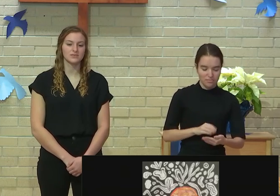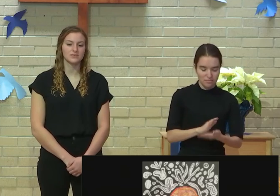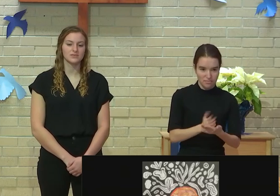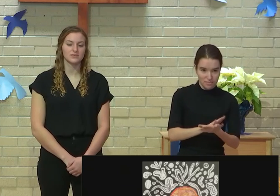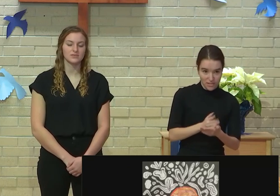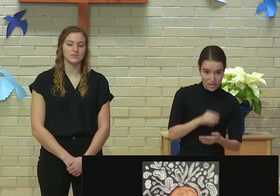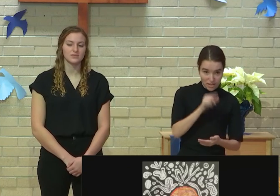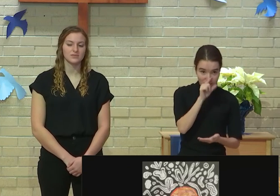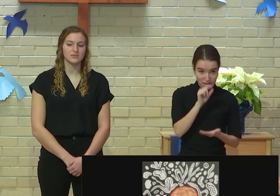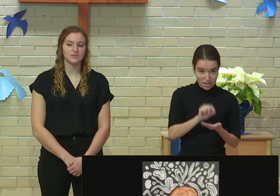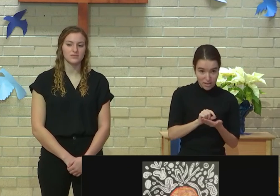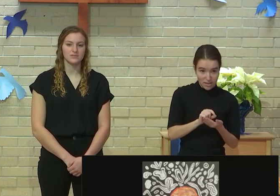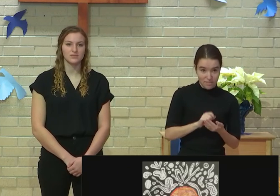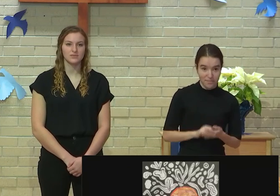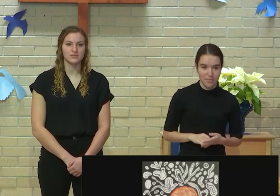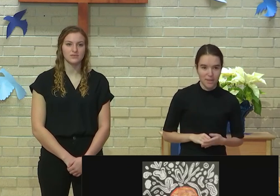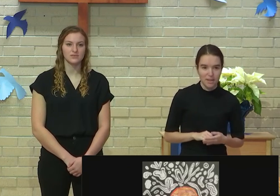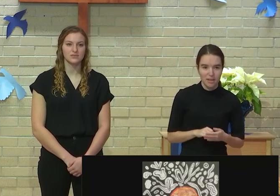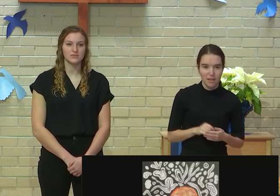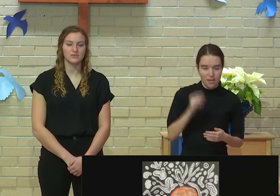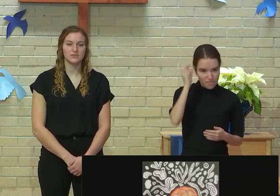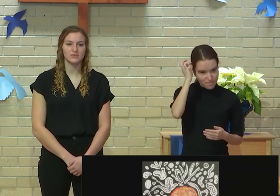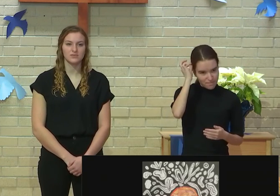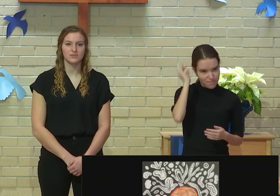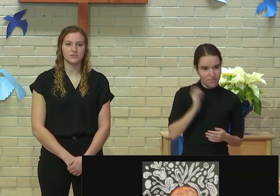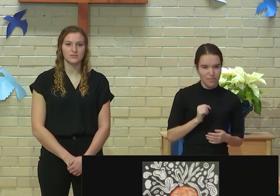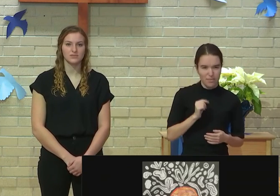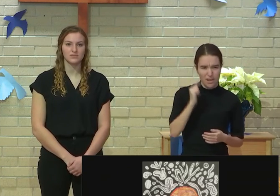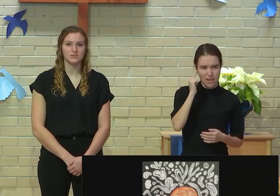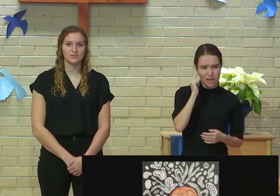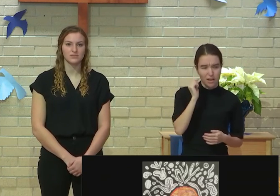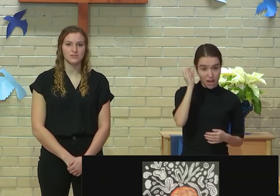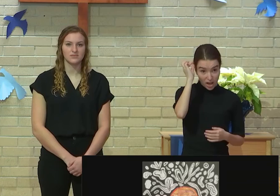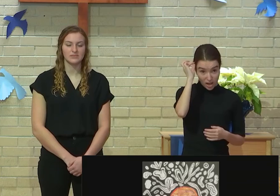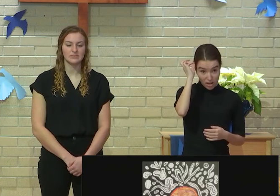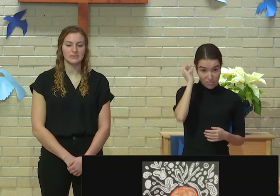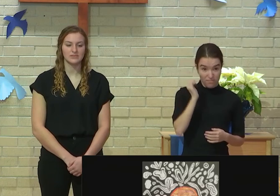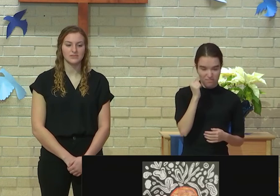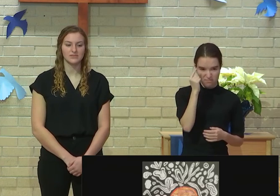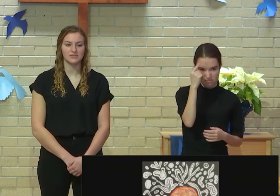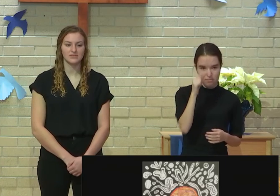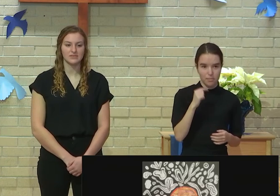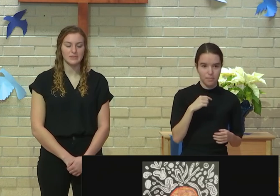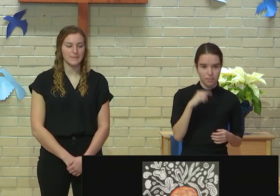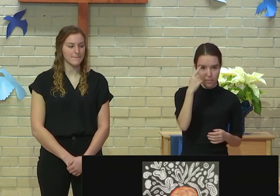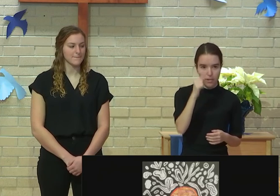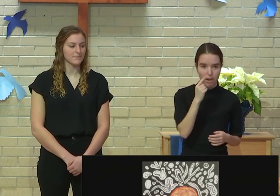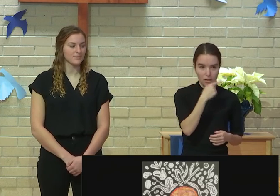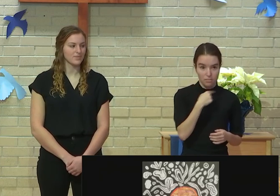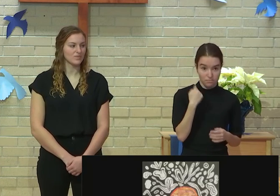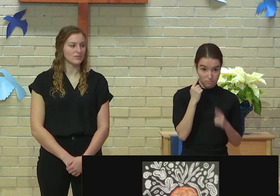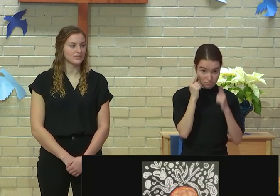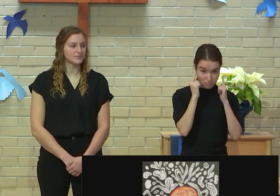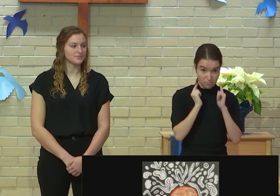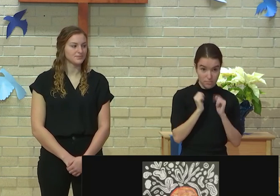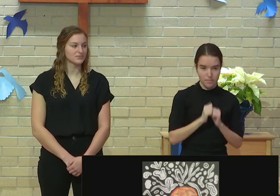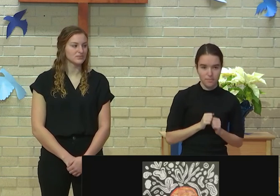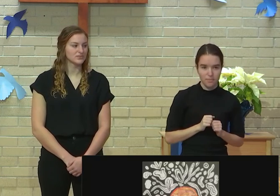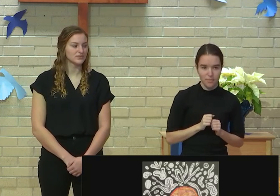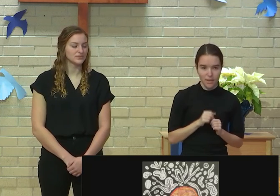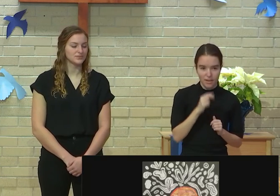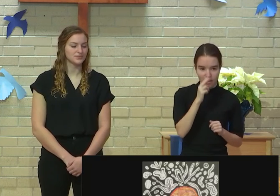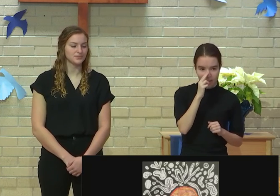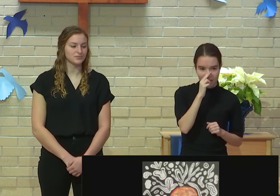I think there's actually hair in my face. So it was fun getting creative and seeing how it all comes together because I think that